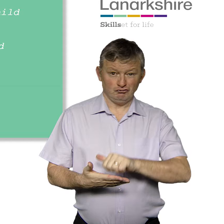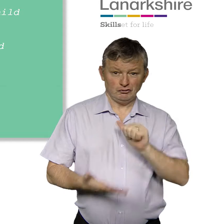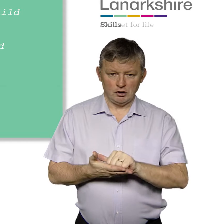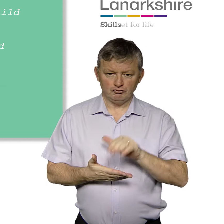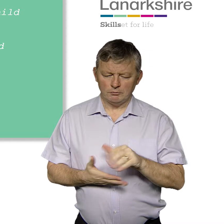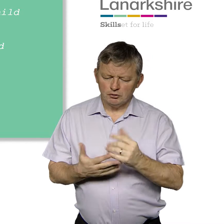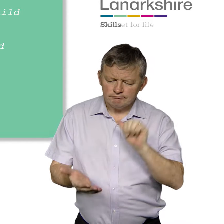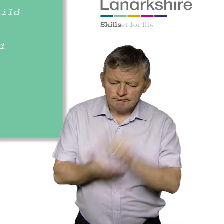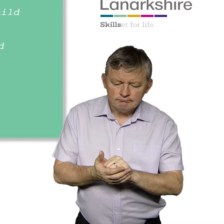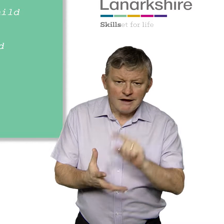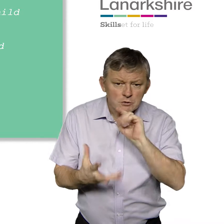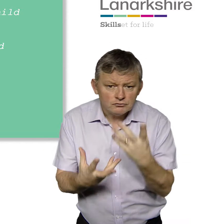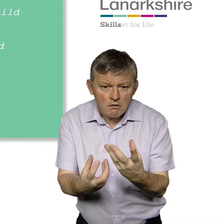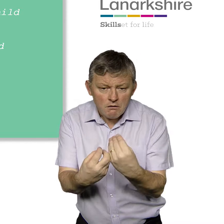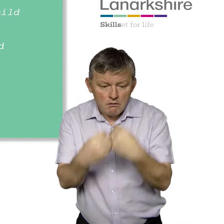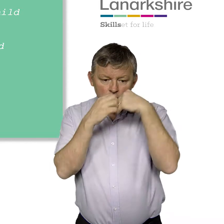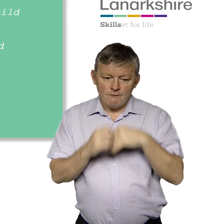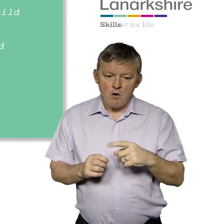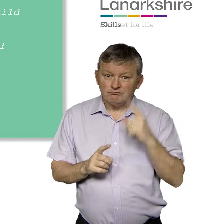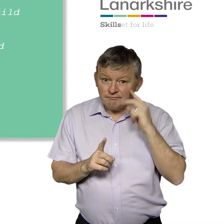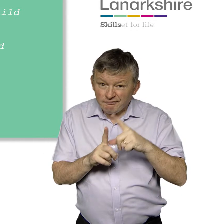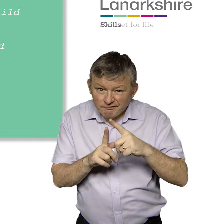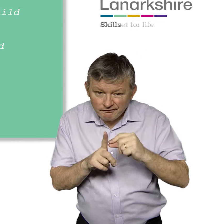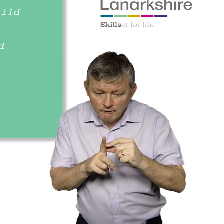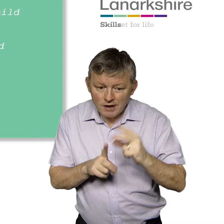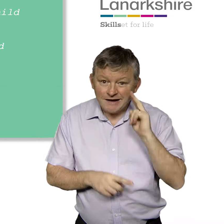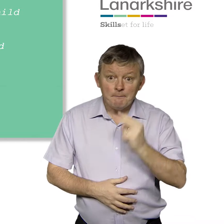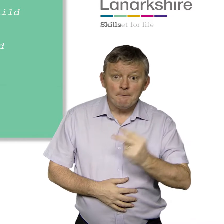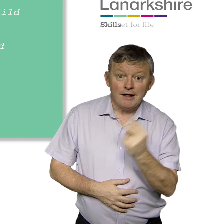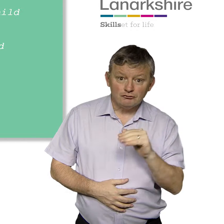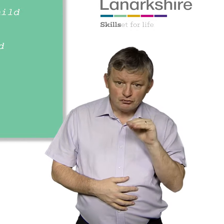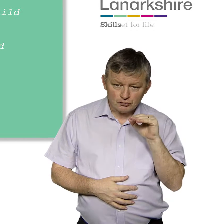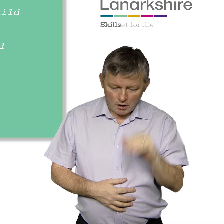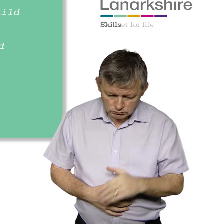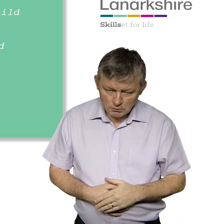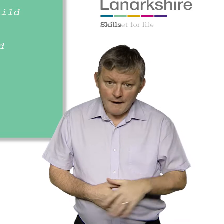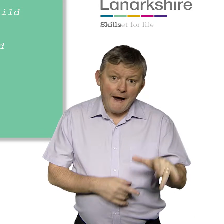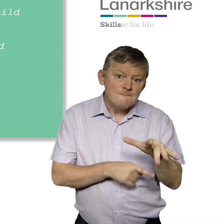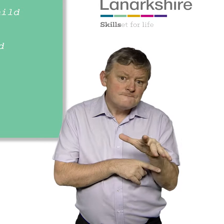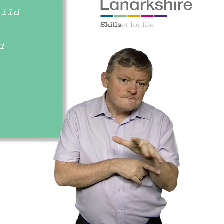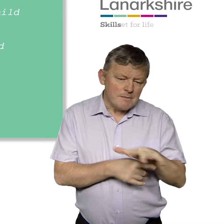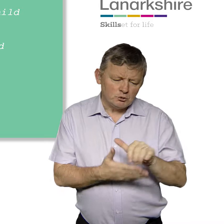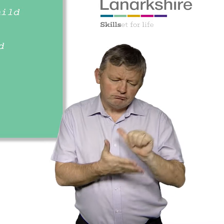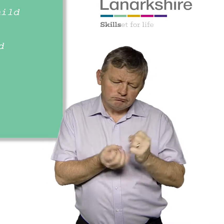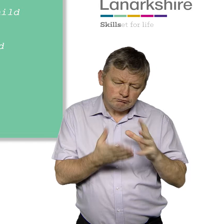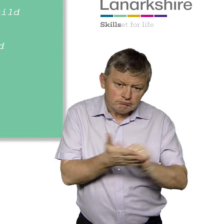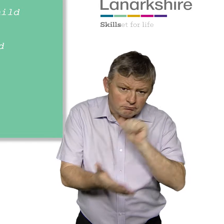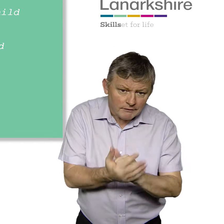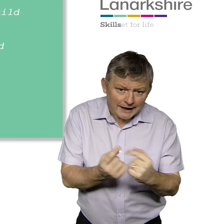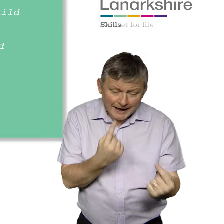Getting it right for every child, G-I-R-F-E-C approach, will be fully embedded With a deaf or deafblind